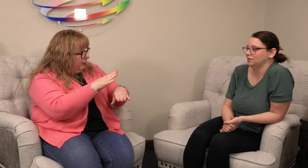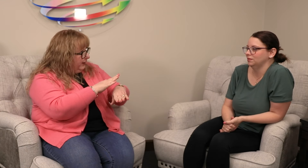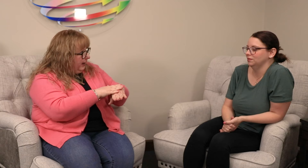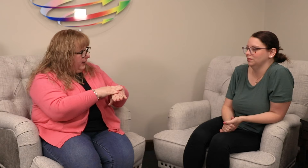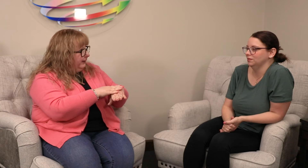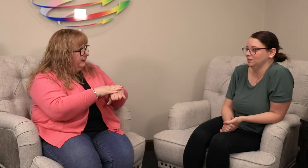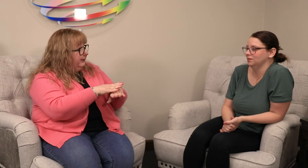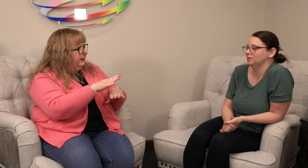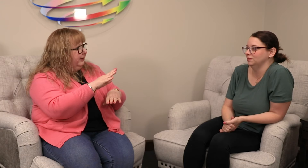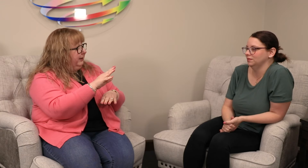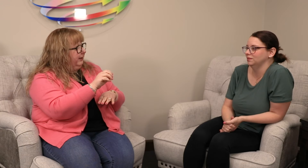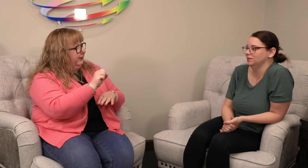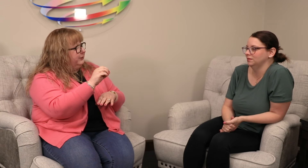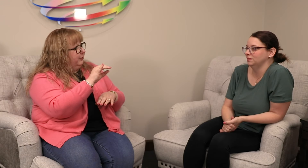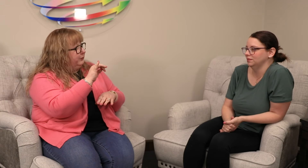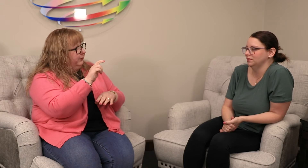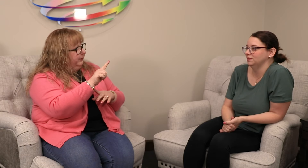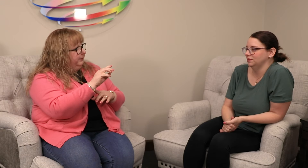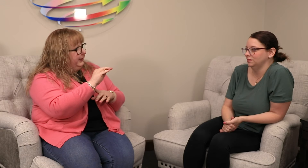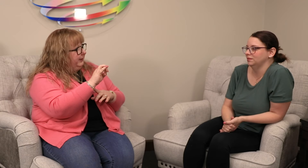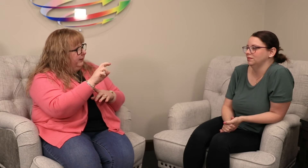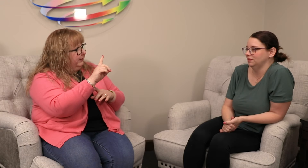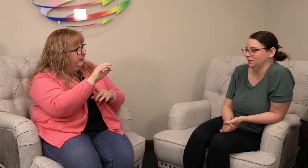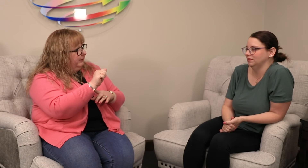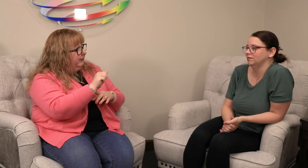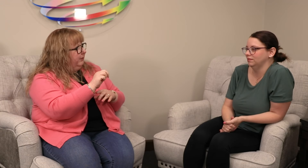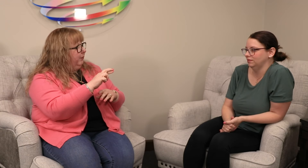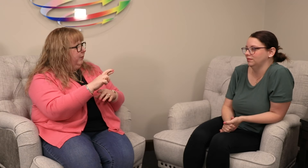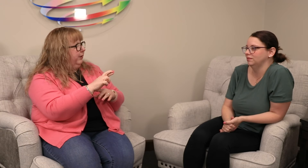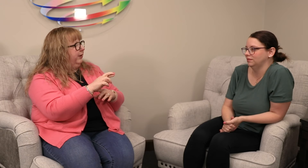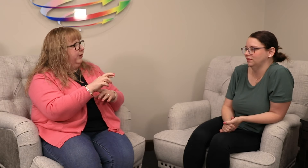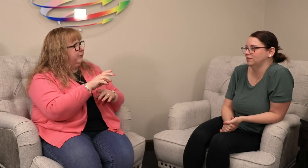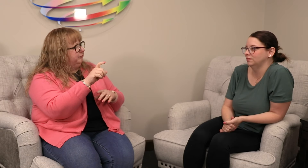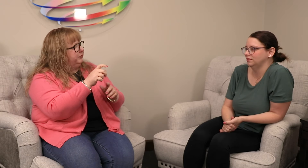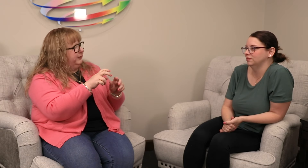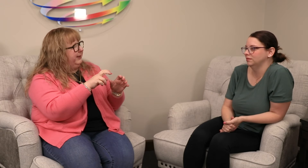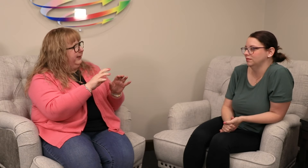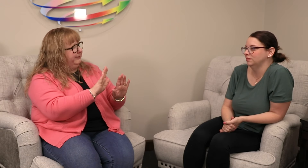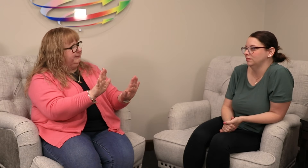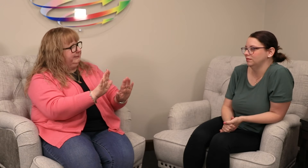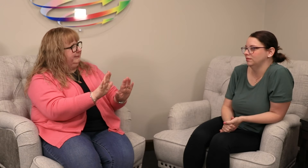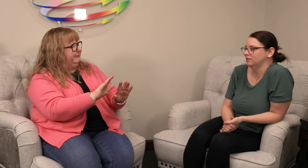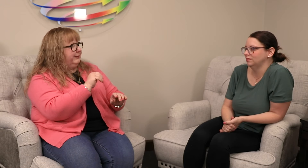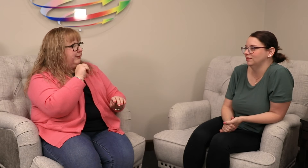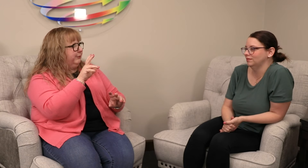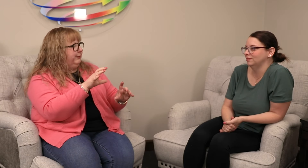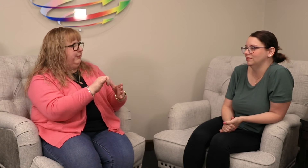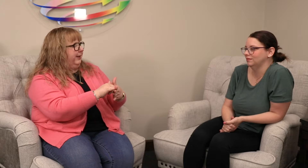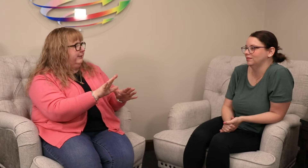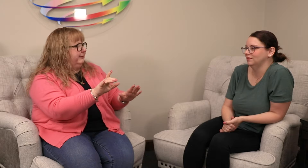song on social media or should they don't do that?